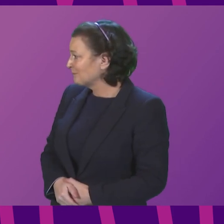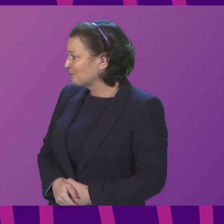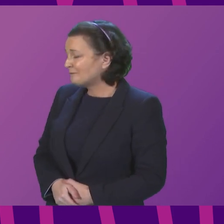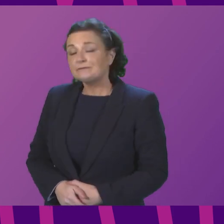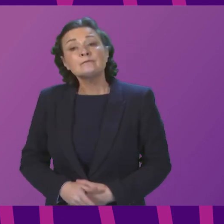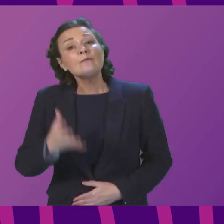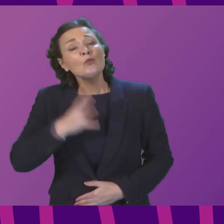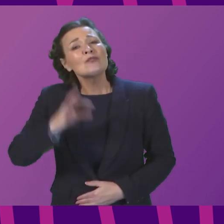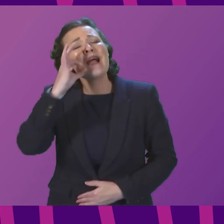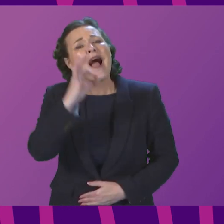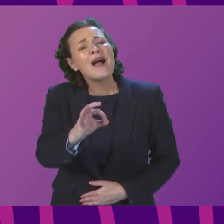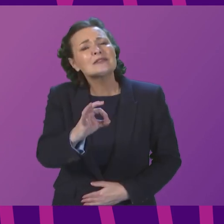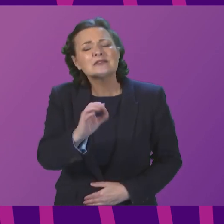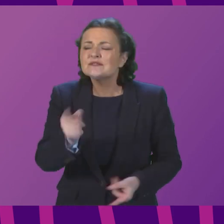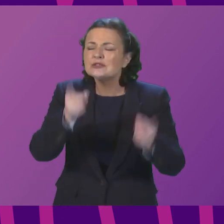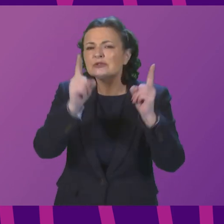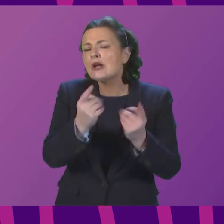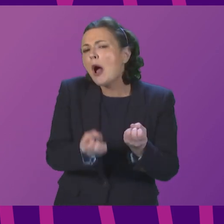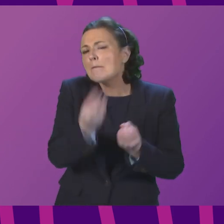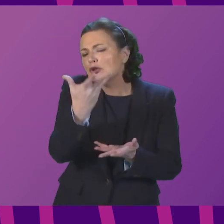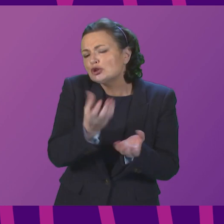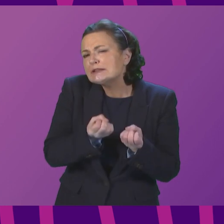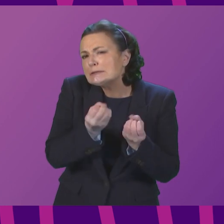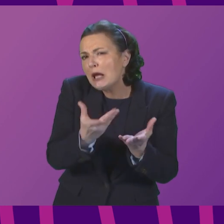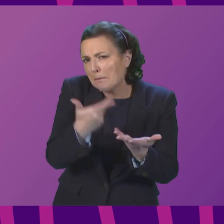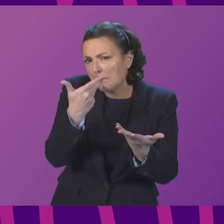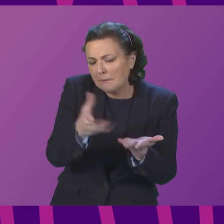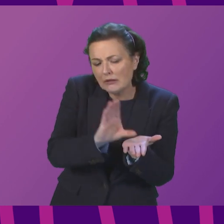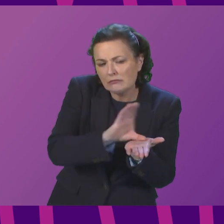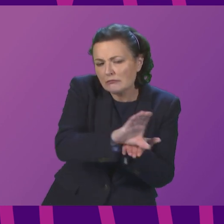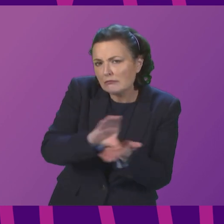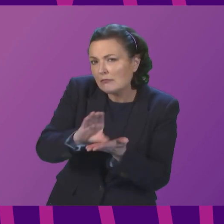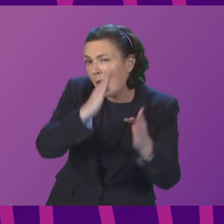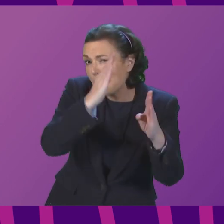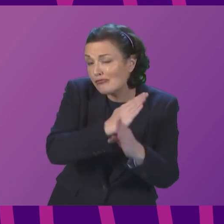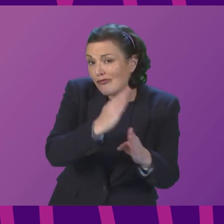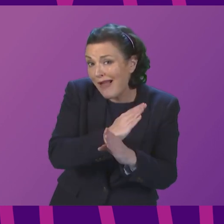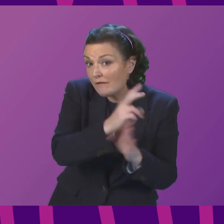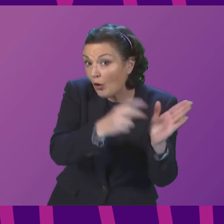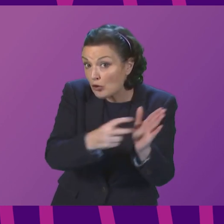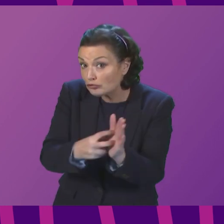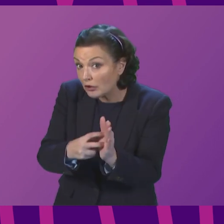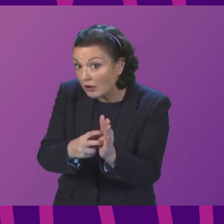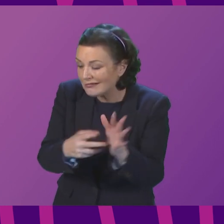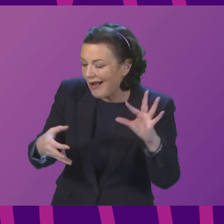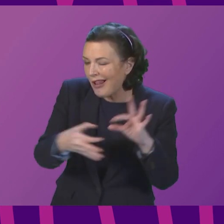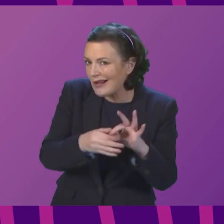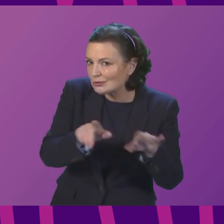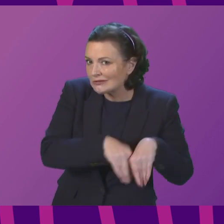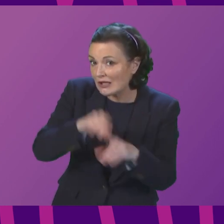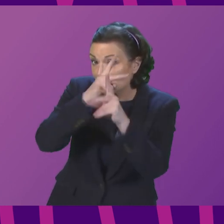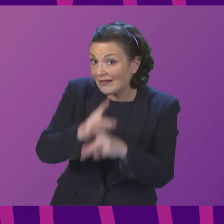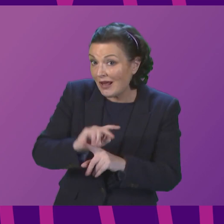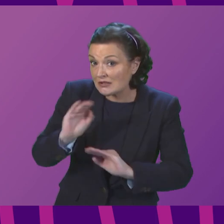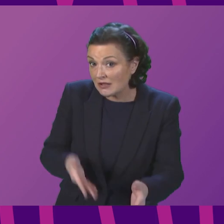spent on private sector contracts in the preparation of the proposed national care service? First Minister. Well, I'd refer Jackie Bailey to the